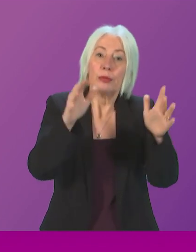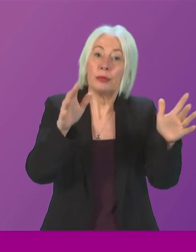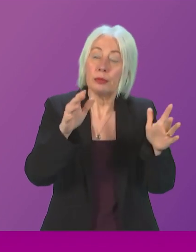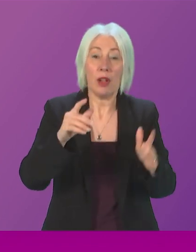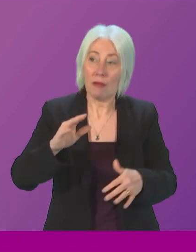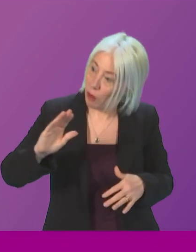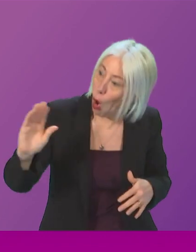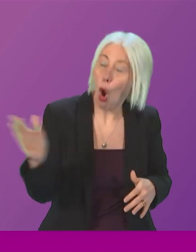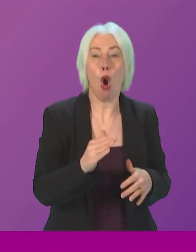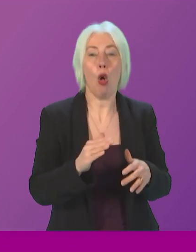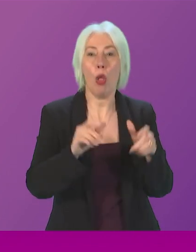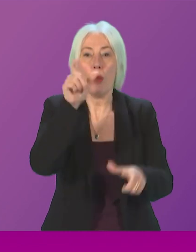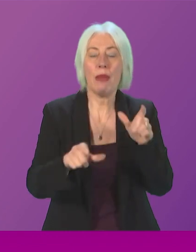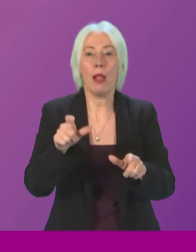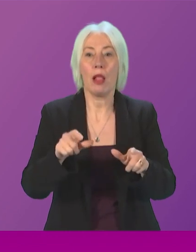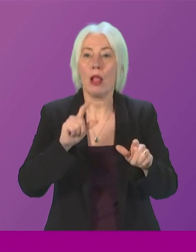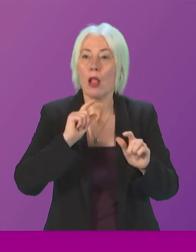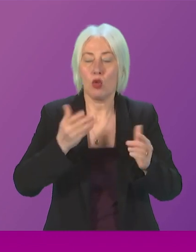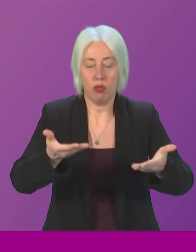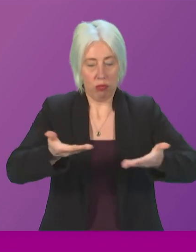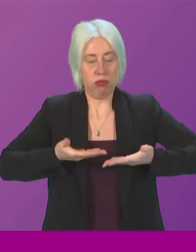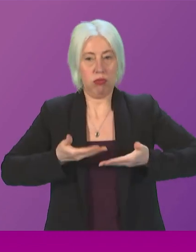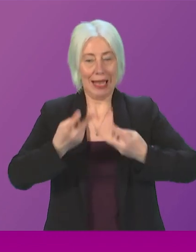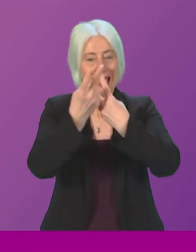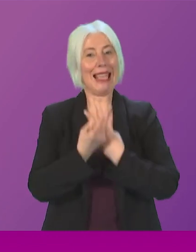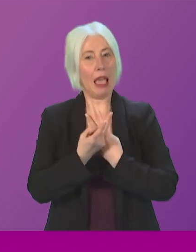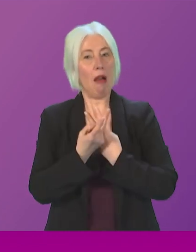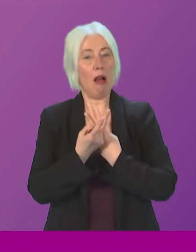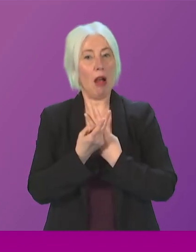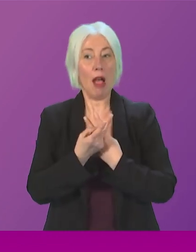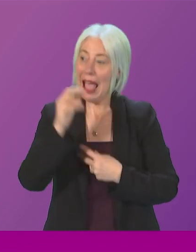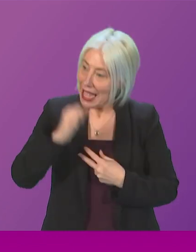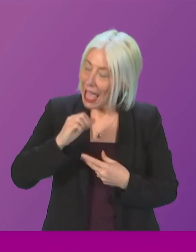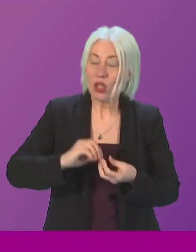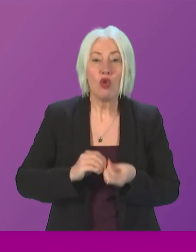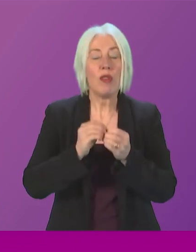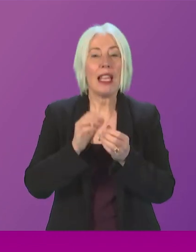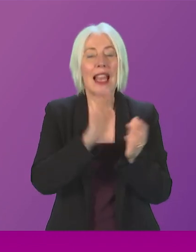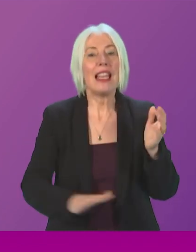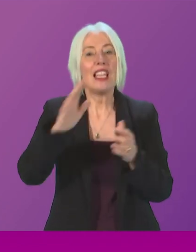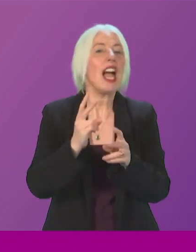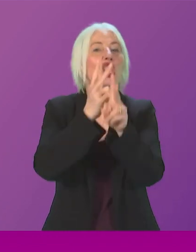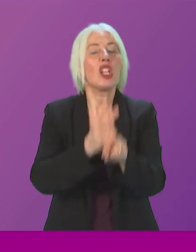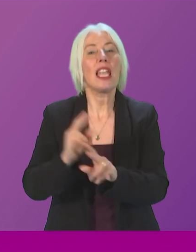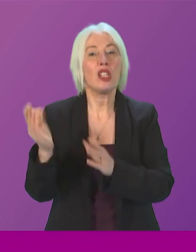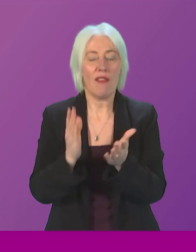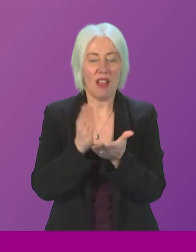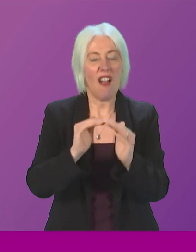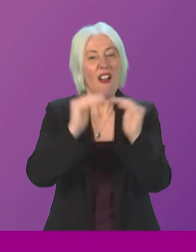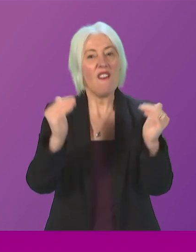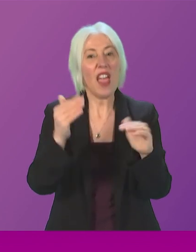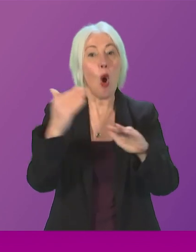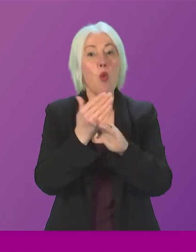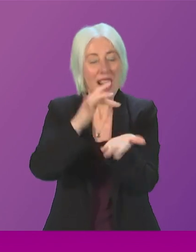for those who are in receipt of care. And while we do that, yes, build a national care service that has fair work at its heart,